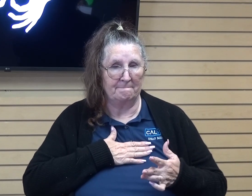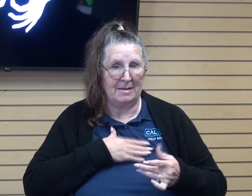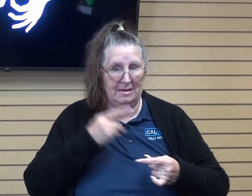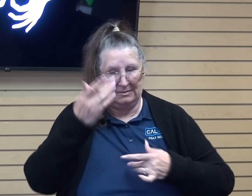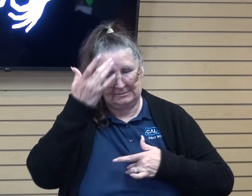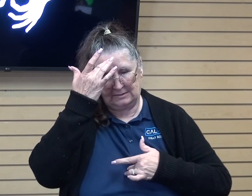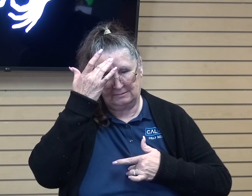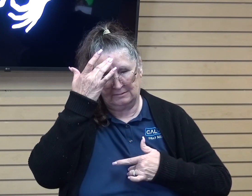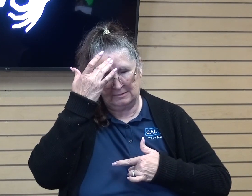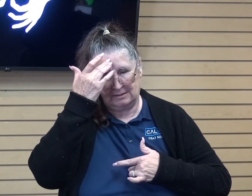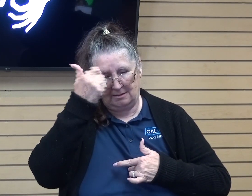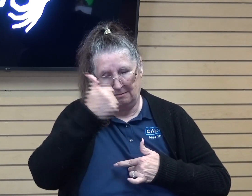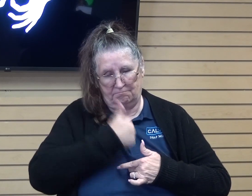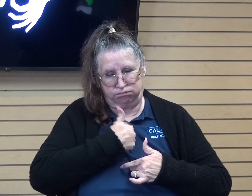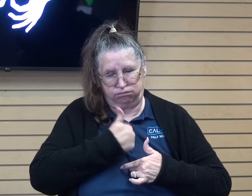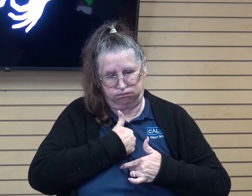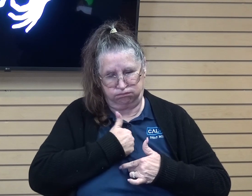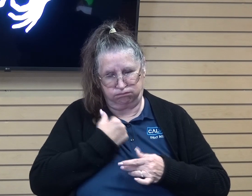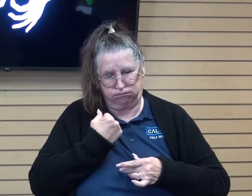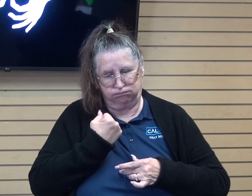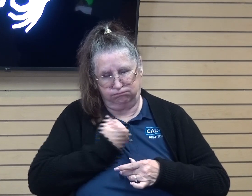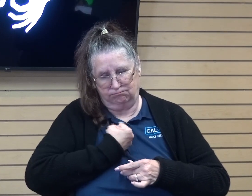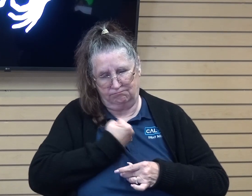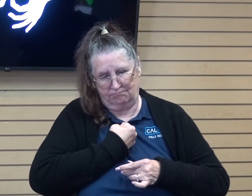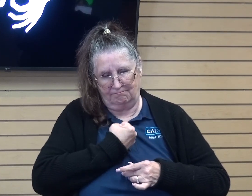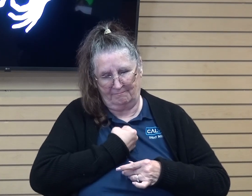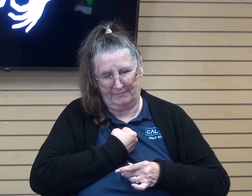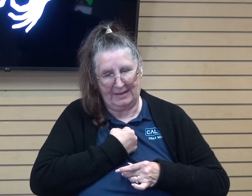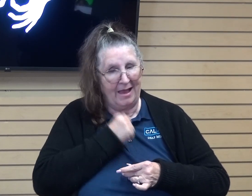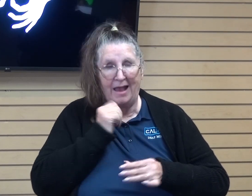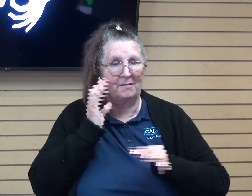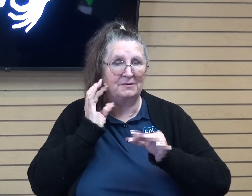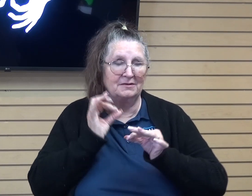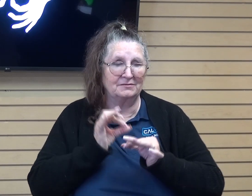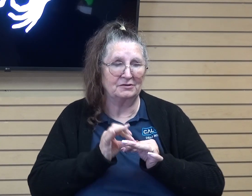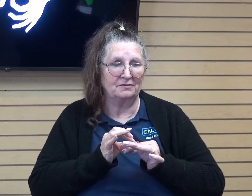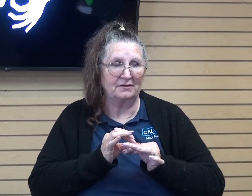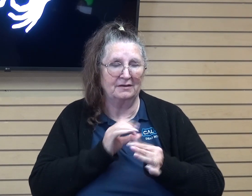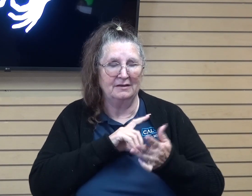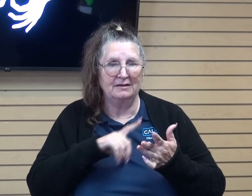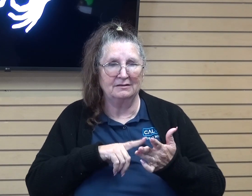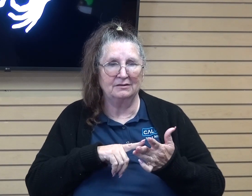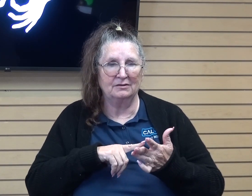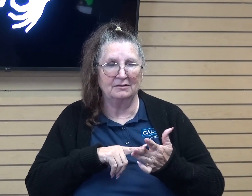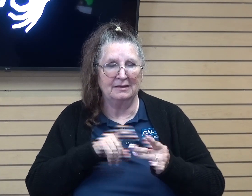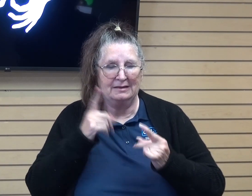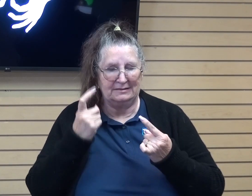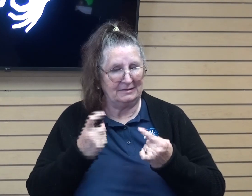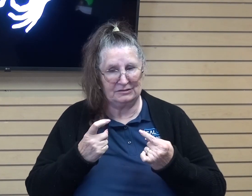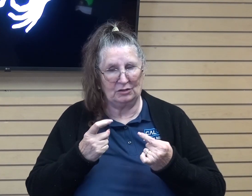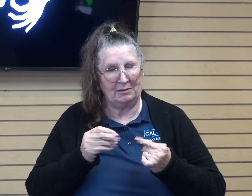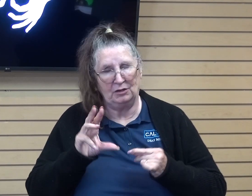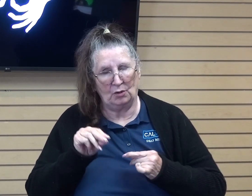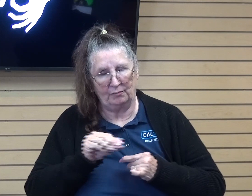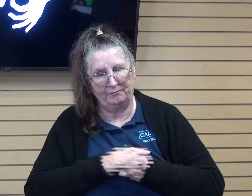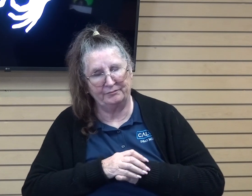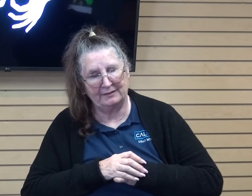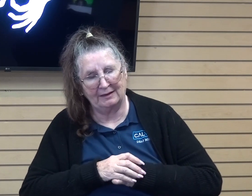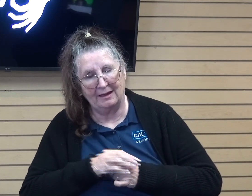are self-induced. I don't think that I'm so faithful that the Lord is testing me, you know. But that's just